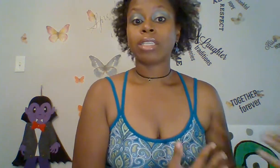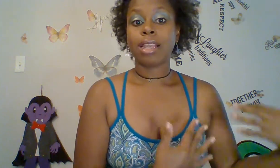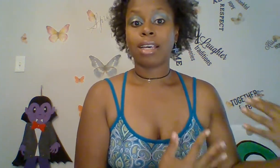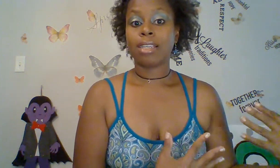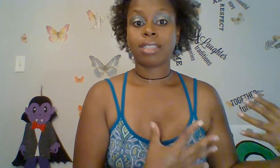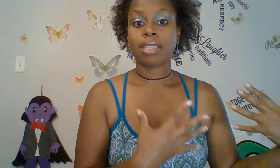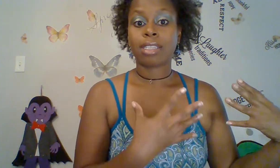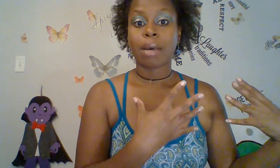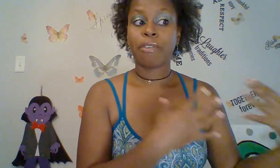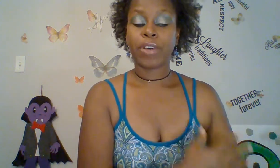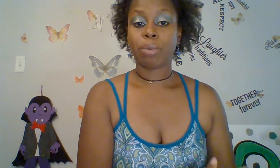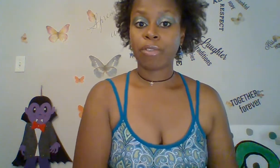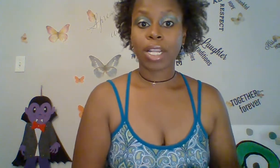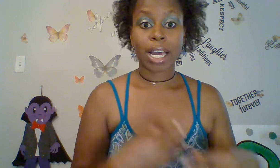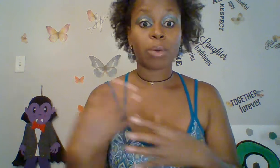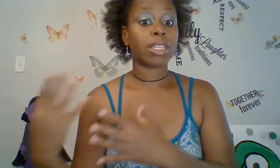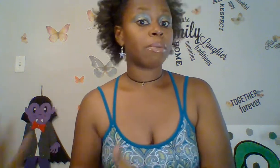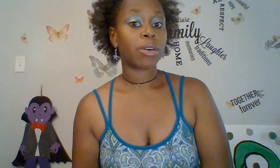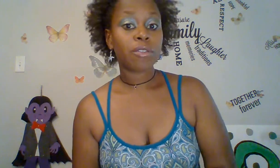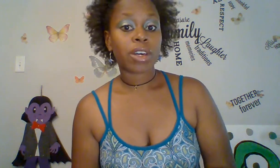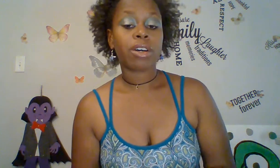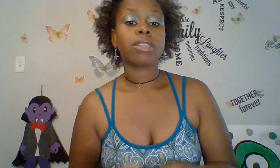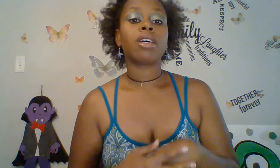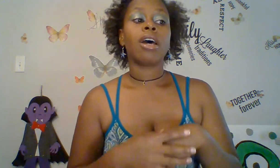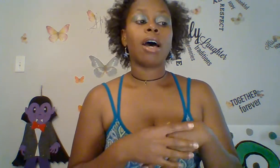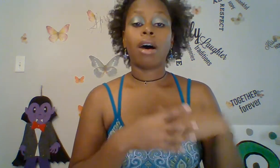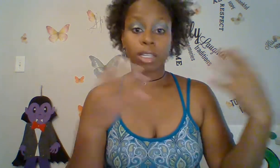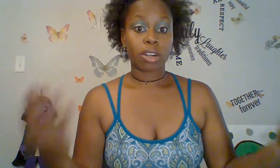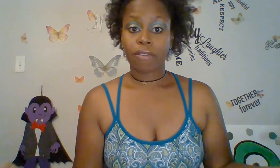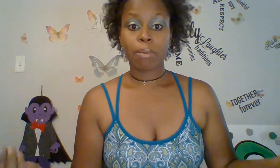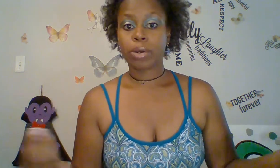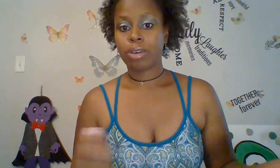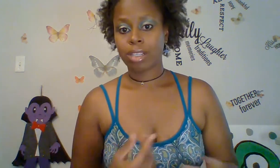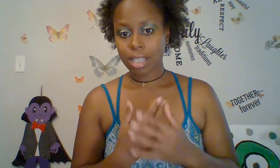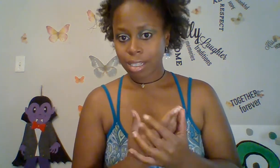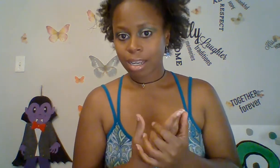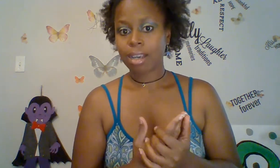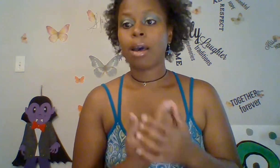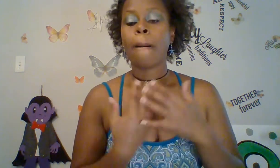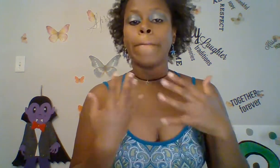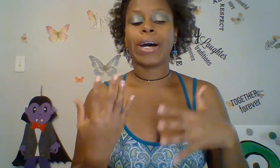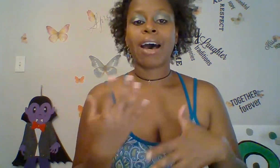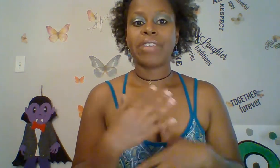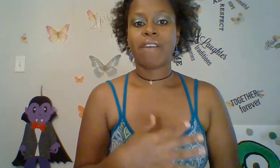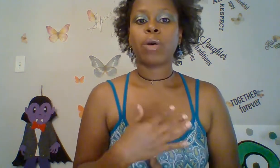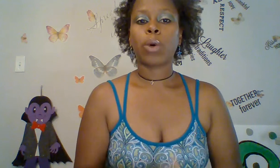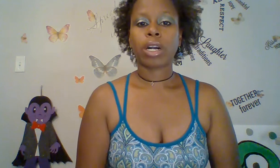in this type of field before. Like, I was in the medical field, certified medical assisting, but I've never worked